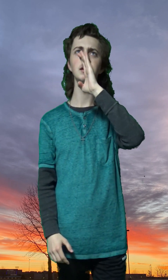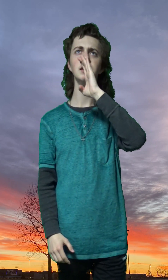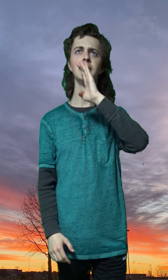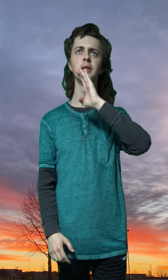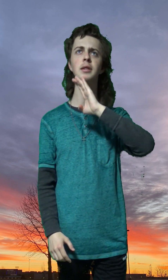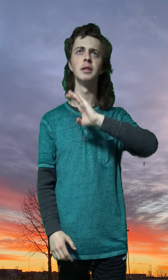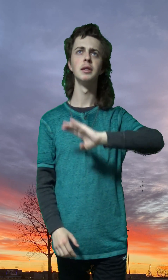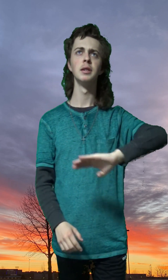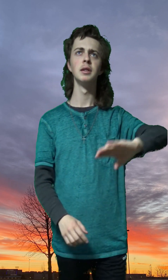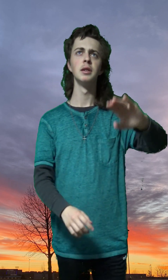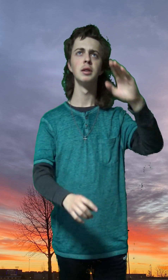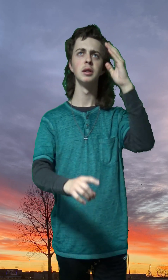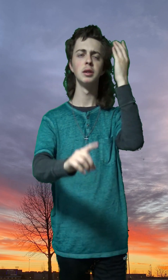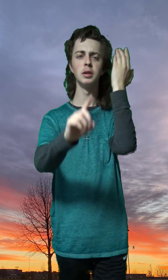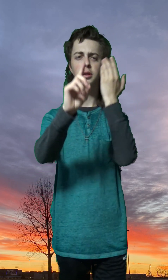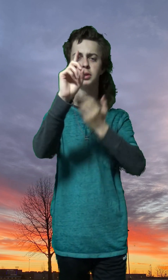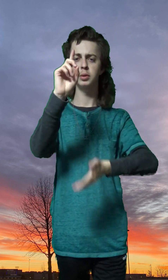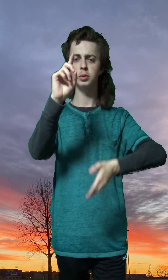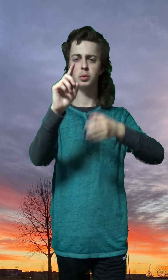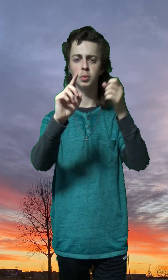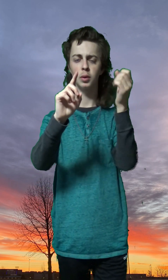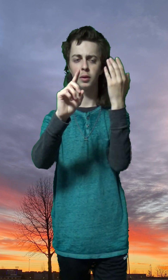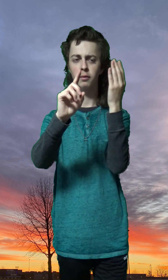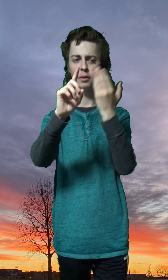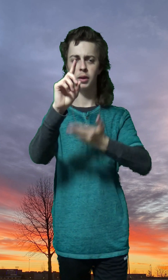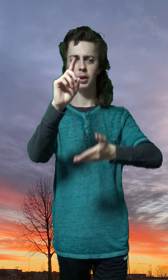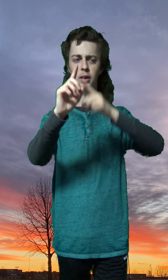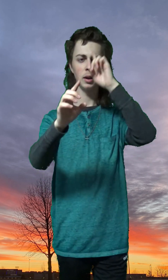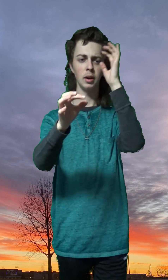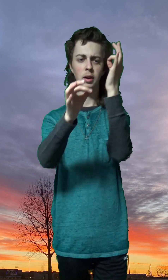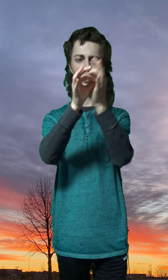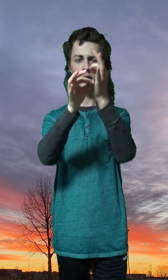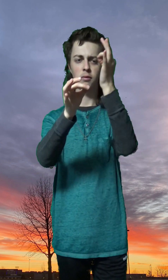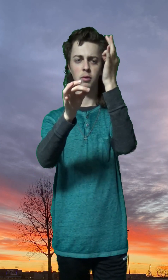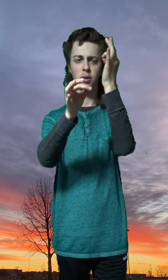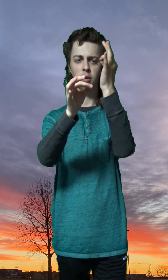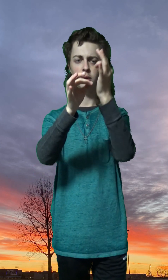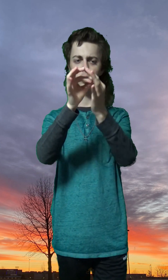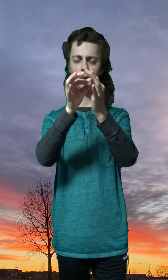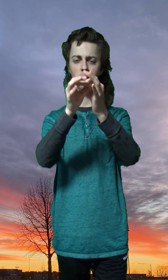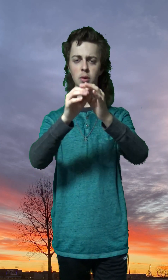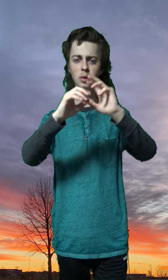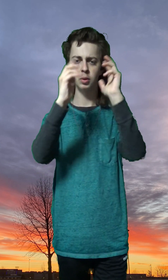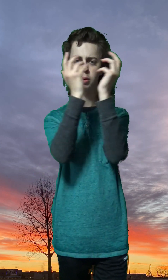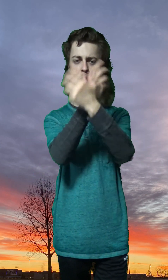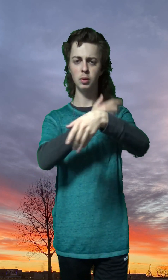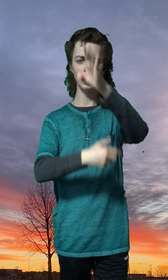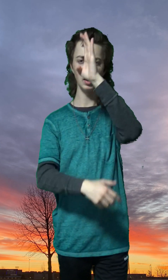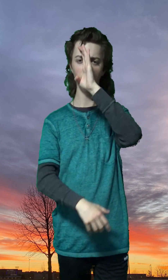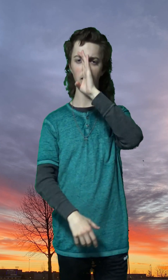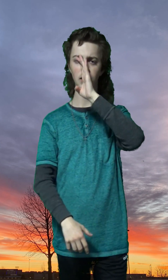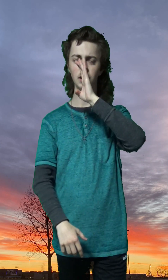Yes, you are faithful, oh God